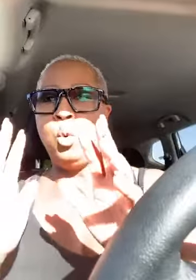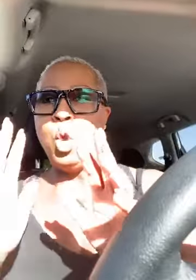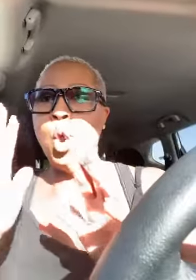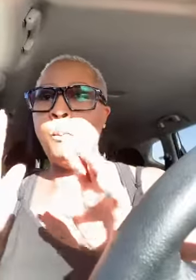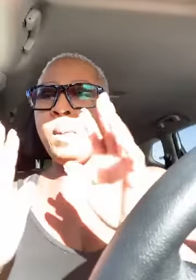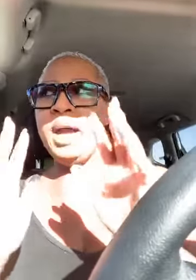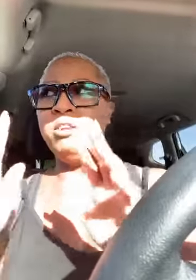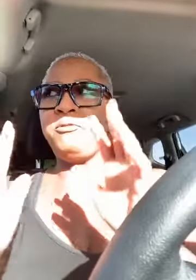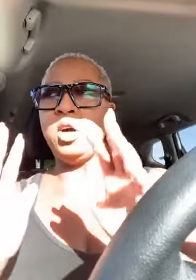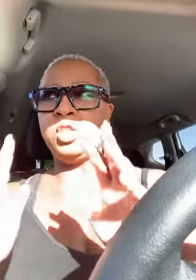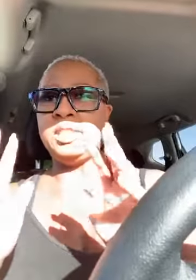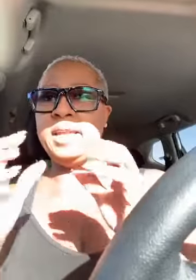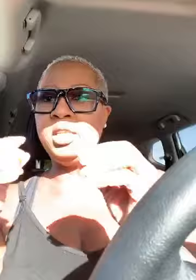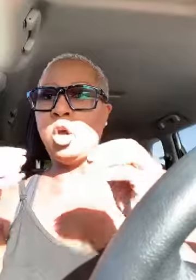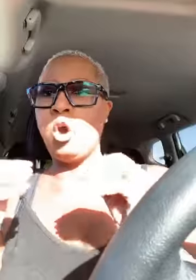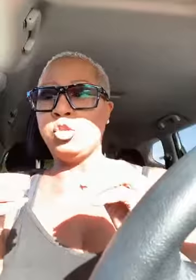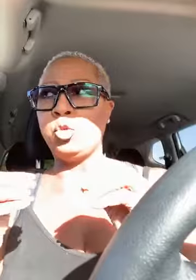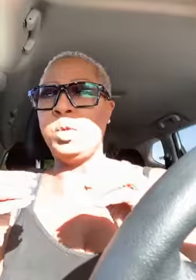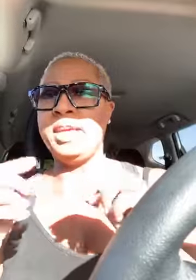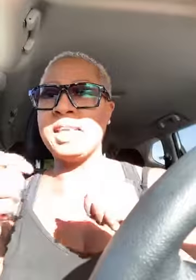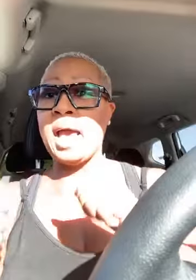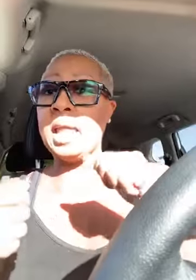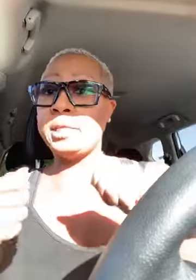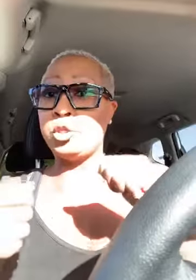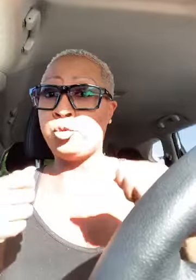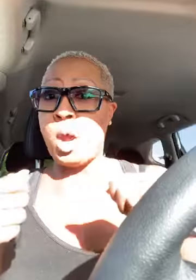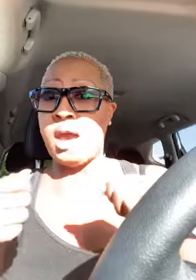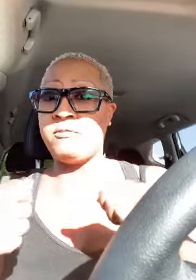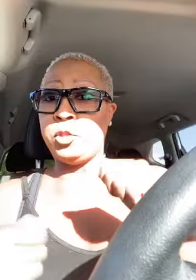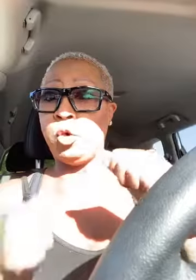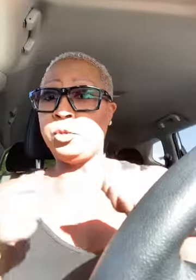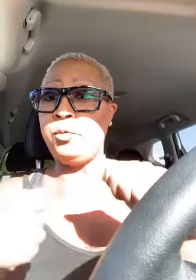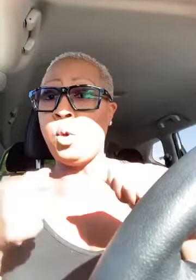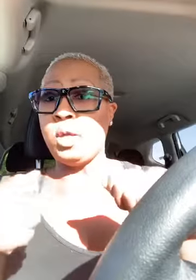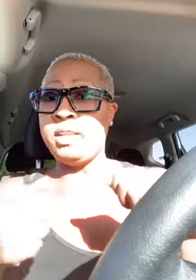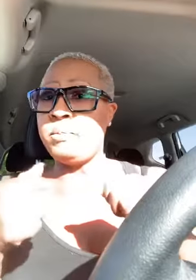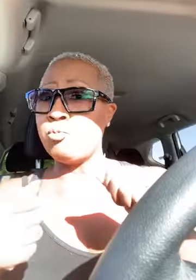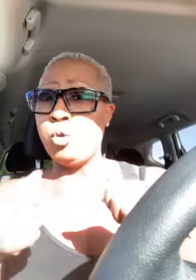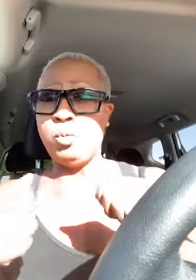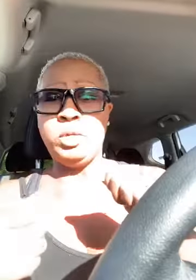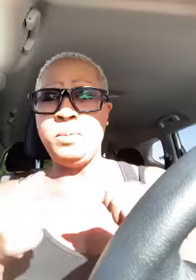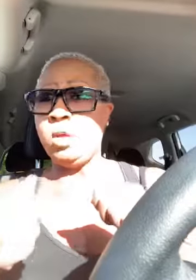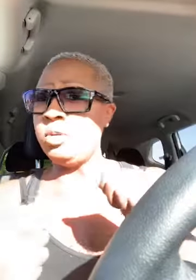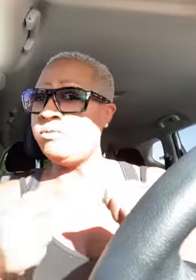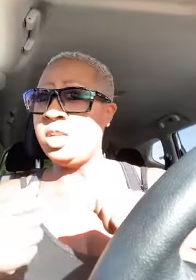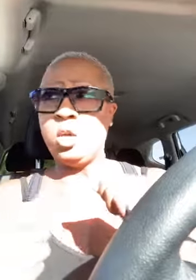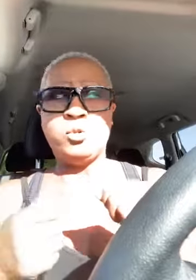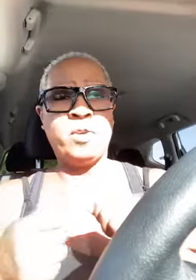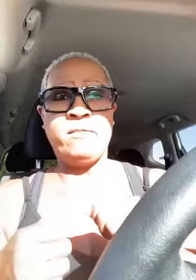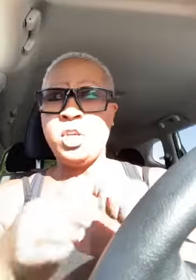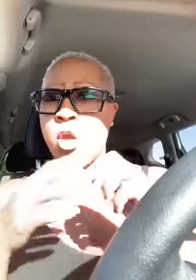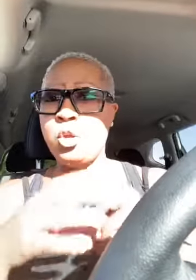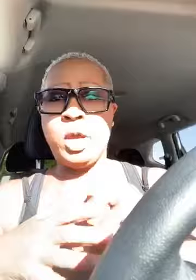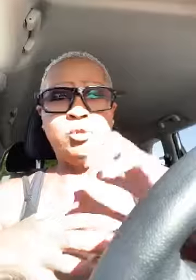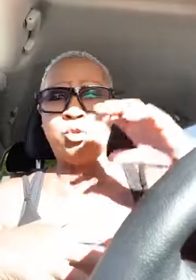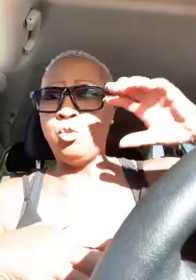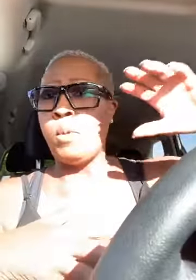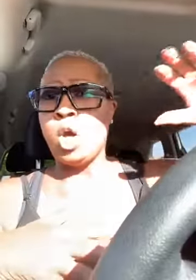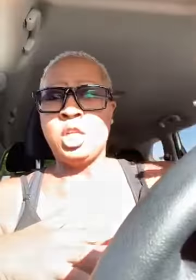my default settings also is i like to drive for those of you all that have been rolling with me on these videos forever y'all know i used to do them all